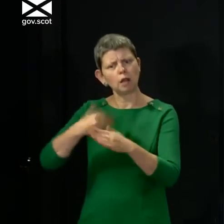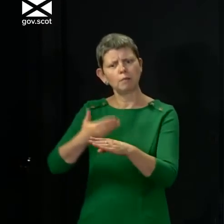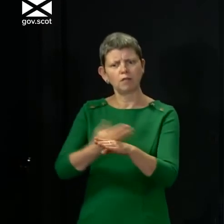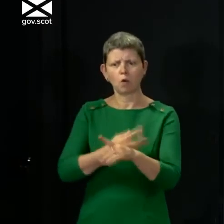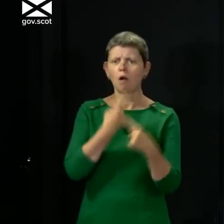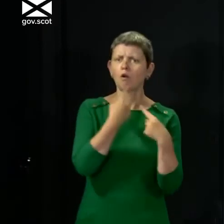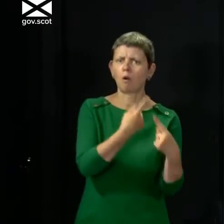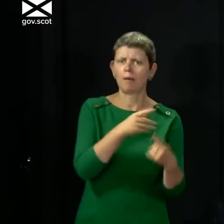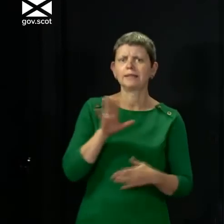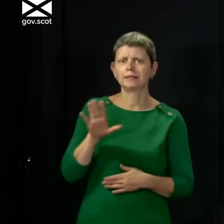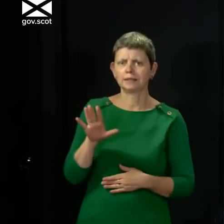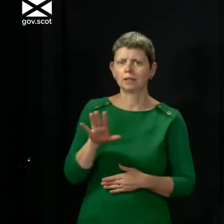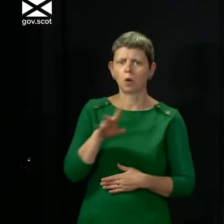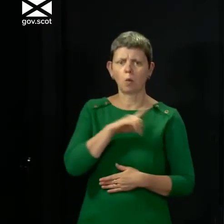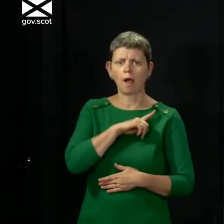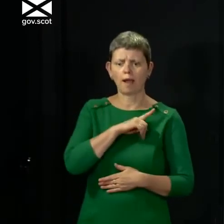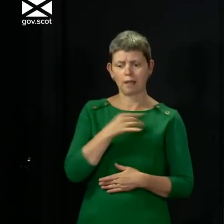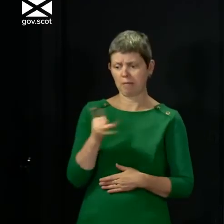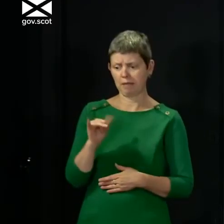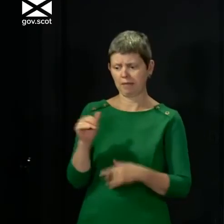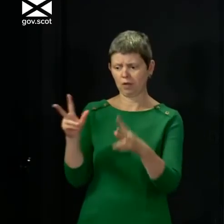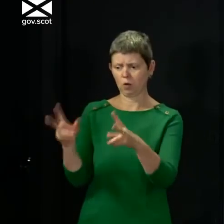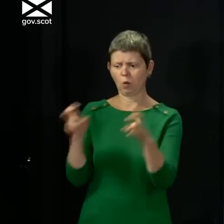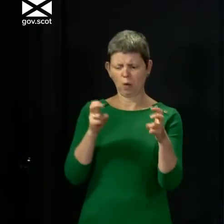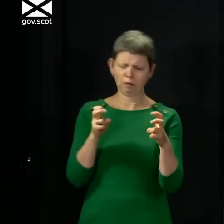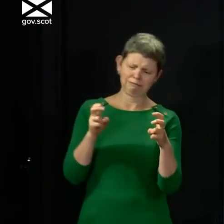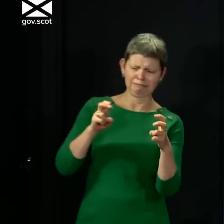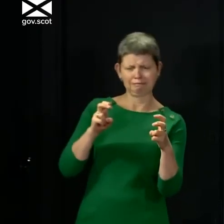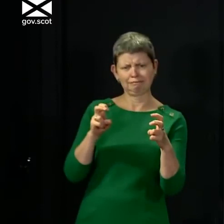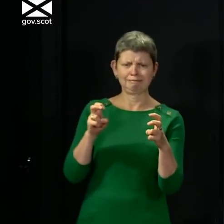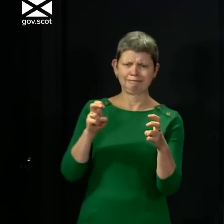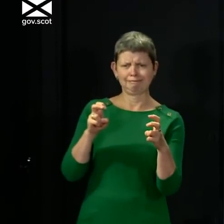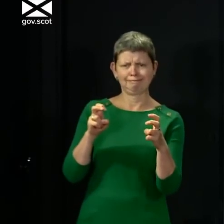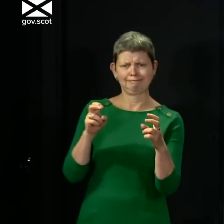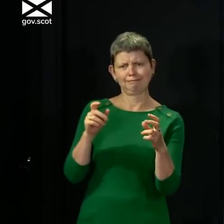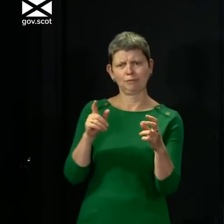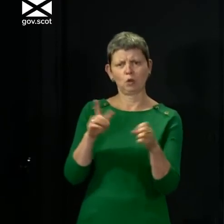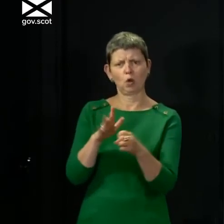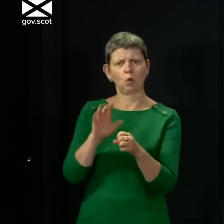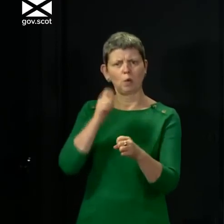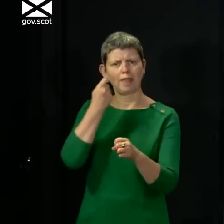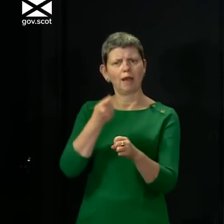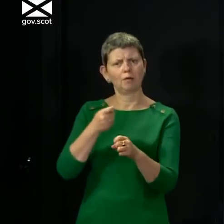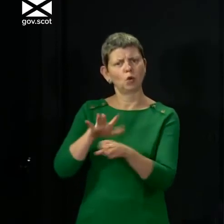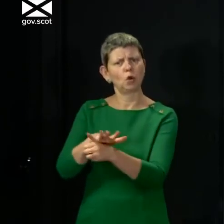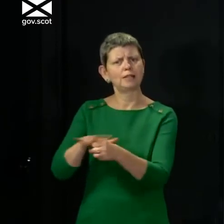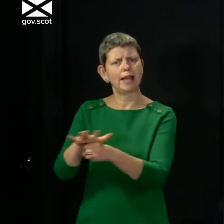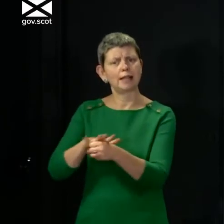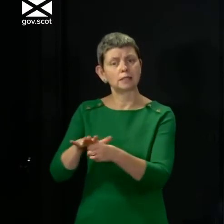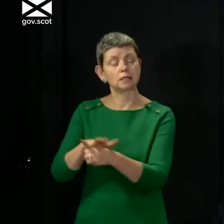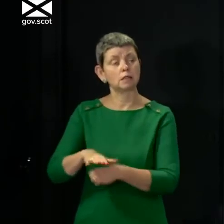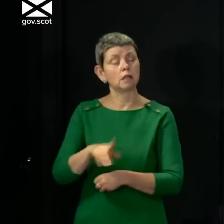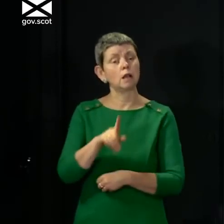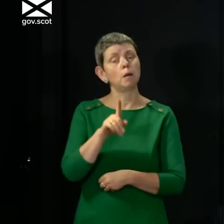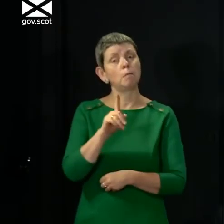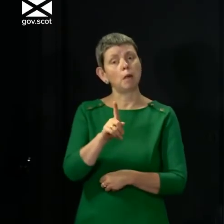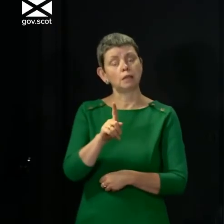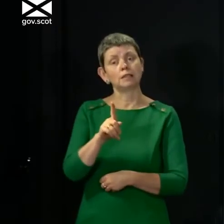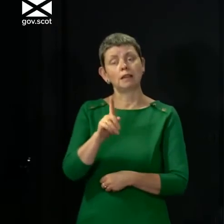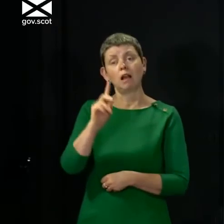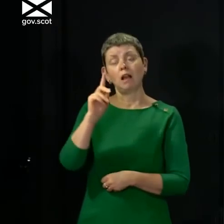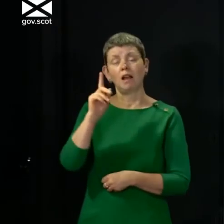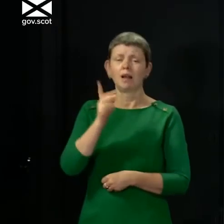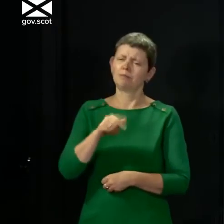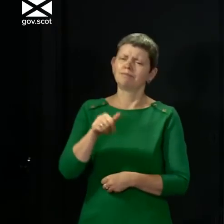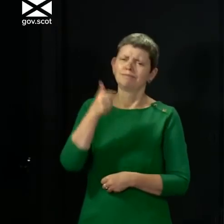but just in case they're being quoted not quite with the full context. But I don't doubt that that will be a concern because we all